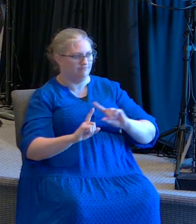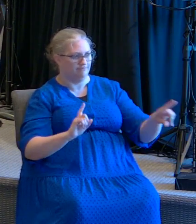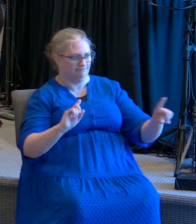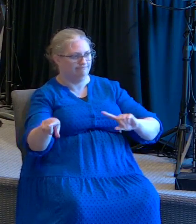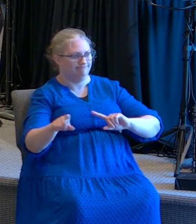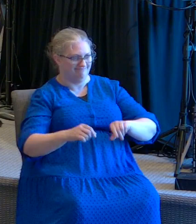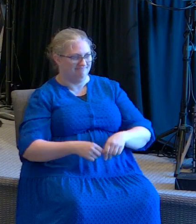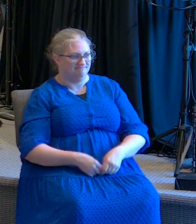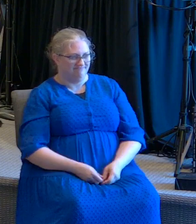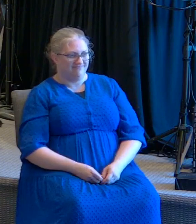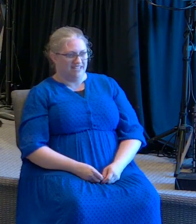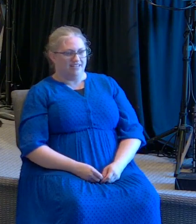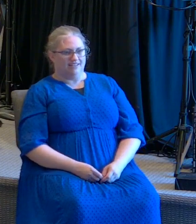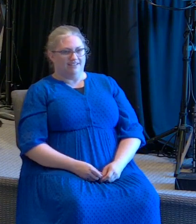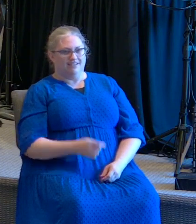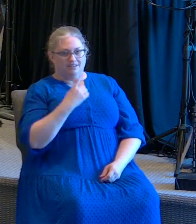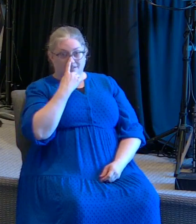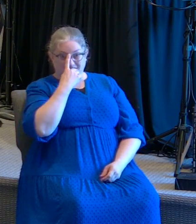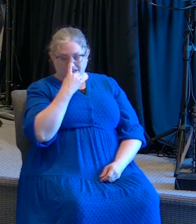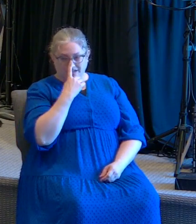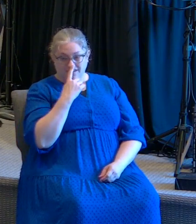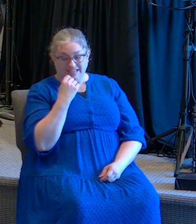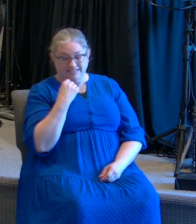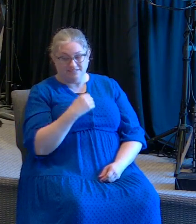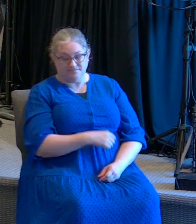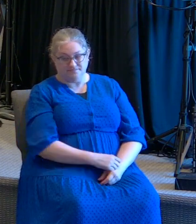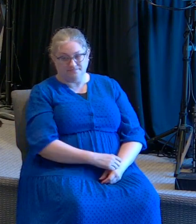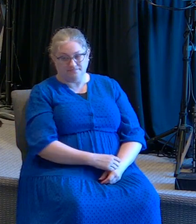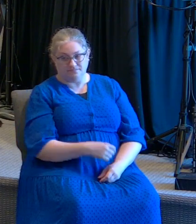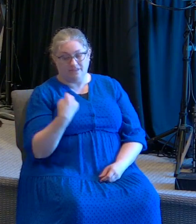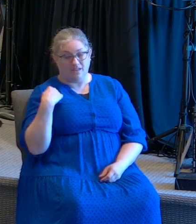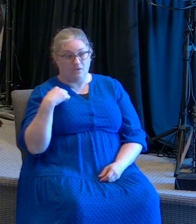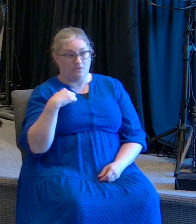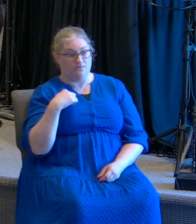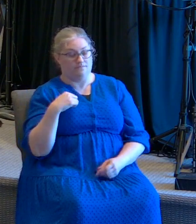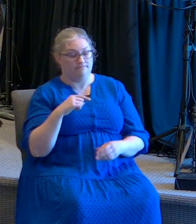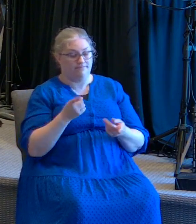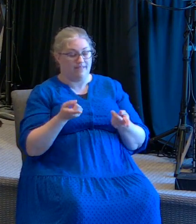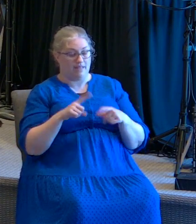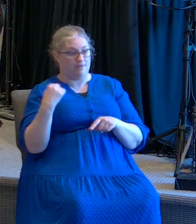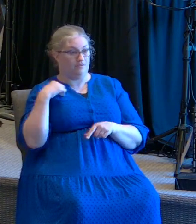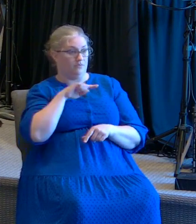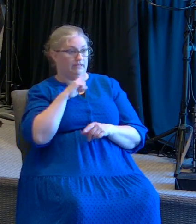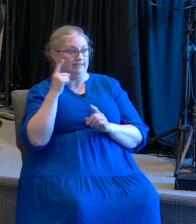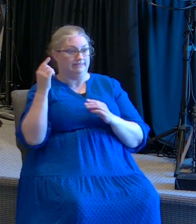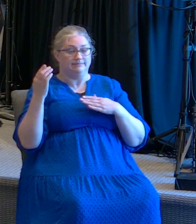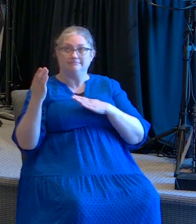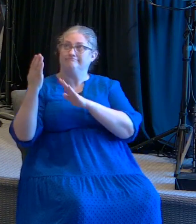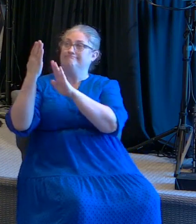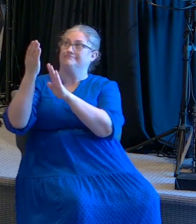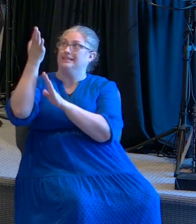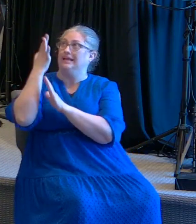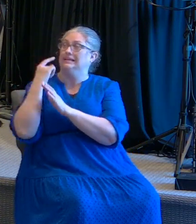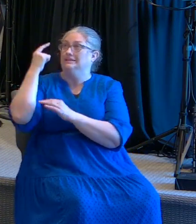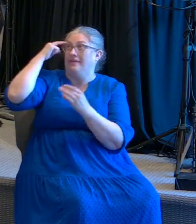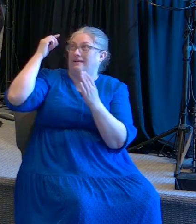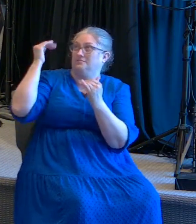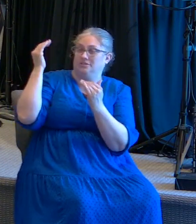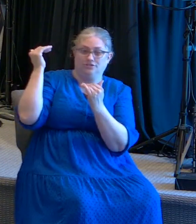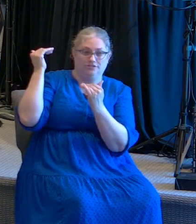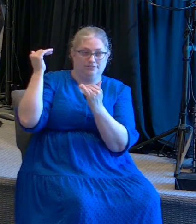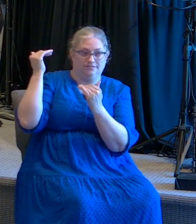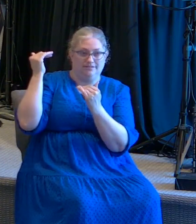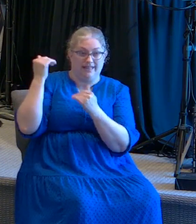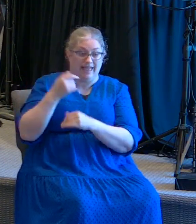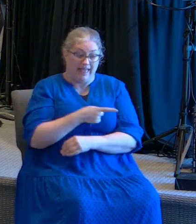It's amazing how when we come to God, we have a certain expectation. Y cuando nosotros venimos a Dios, venimos con cierta expectativa. They